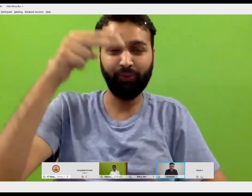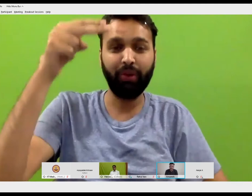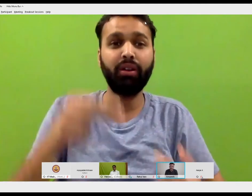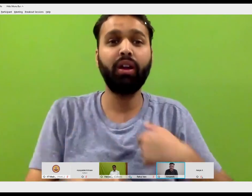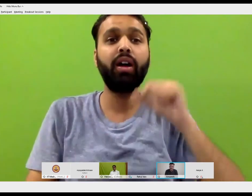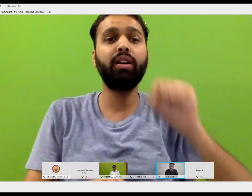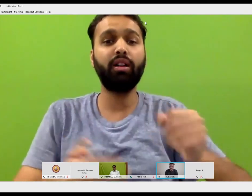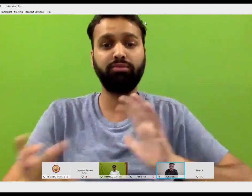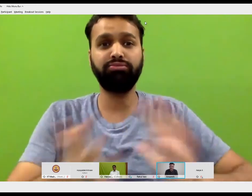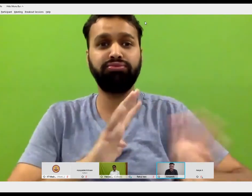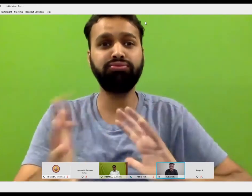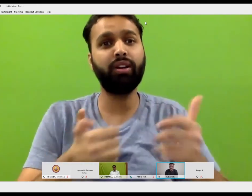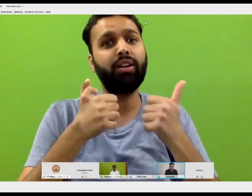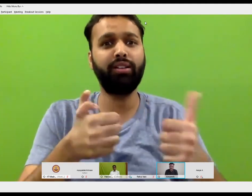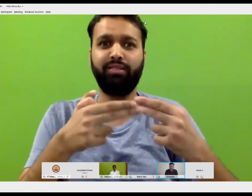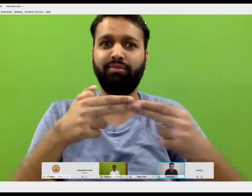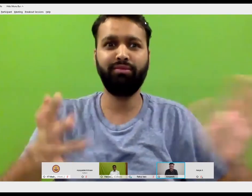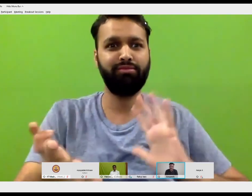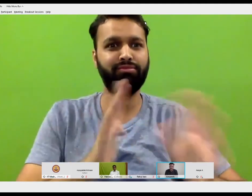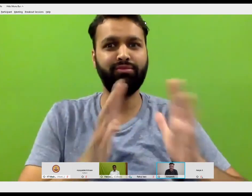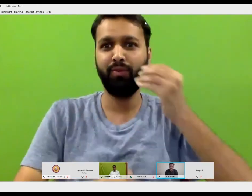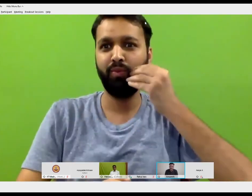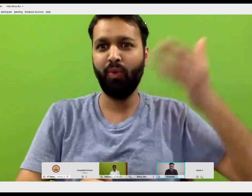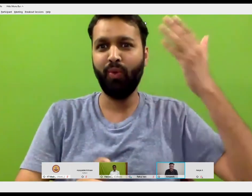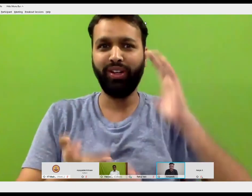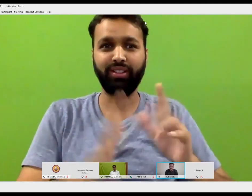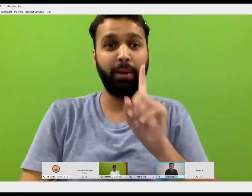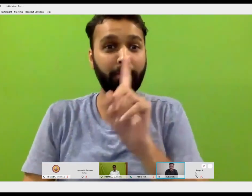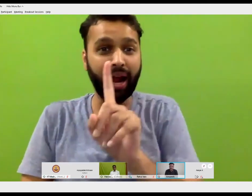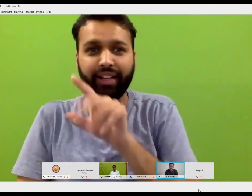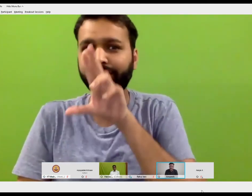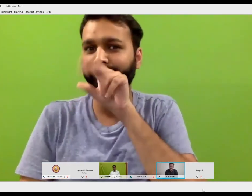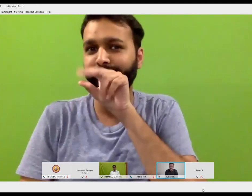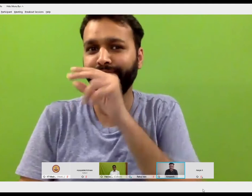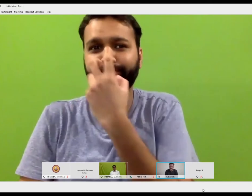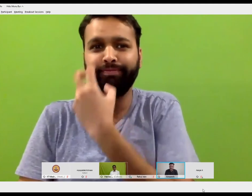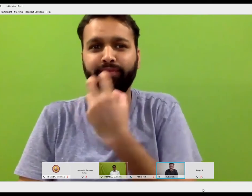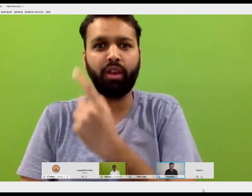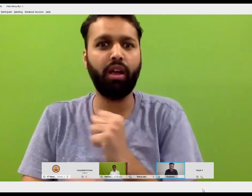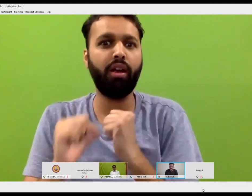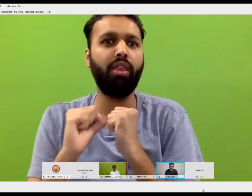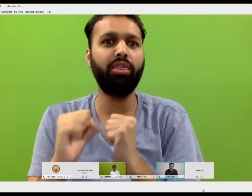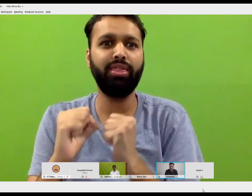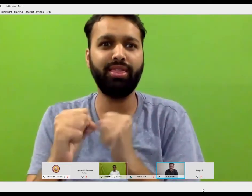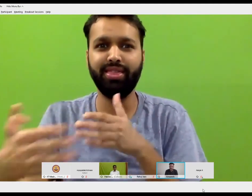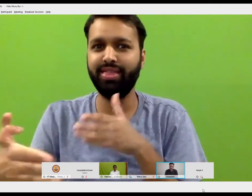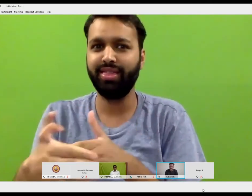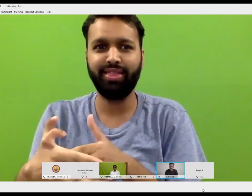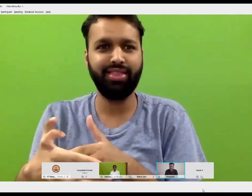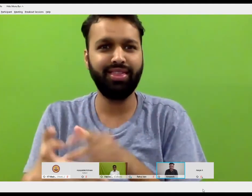about how his struggles and all that. So I'd be able to, you know, like, sign the whole story, but I wouldn't